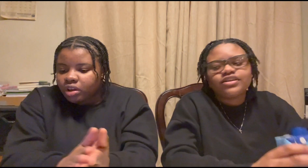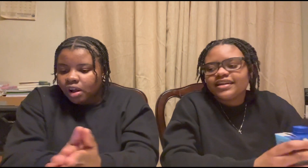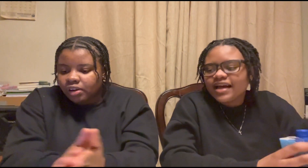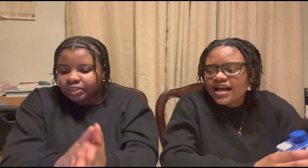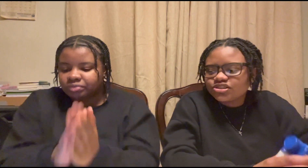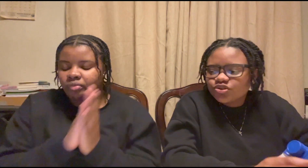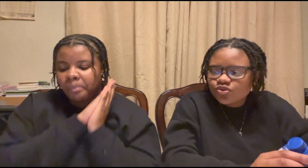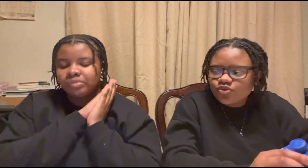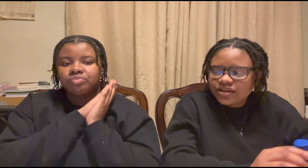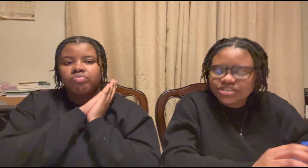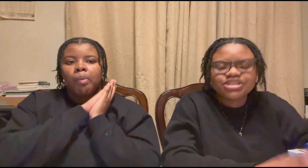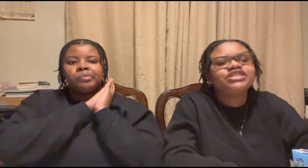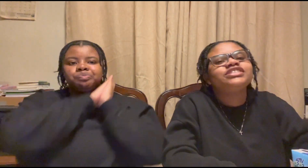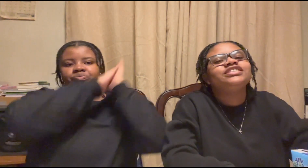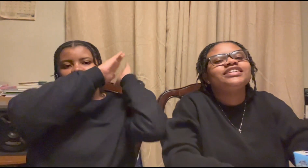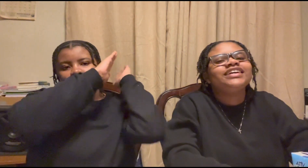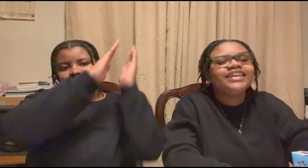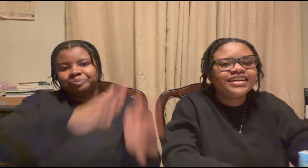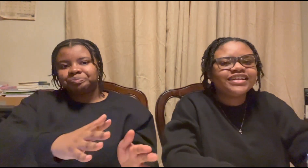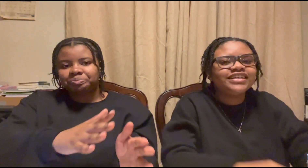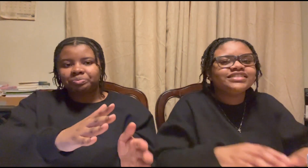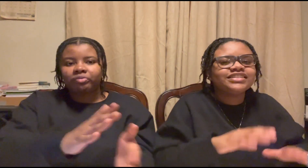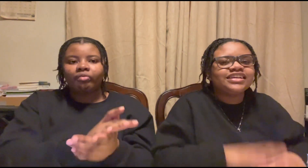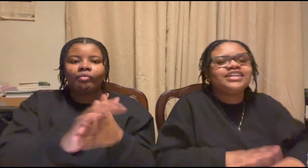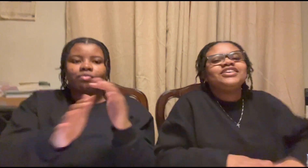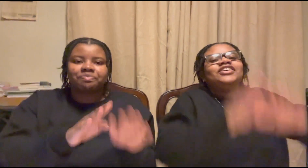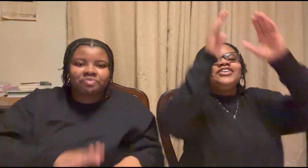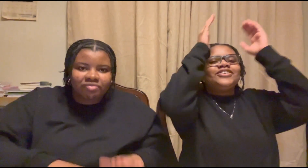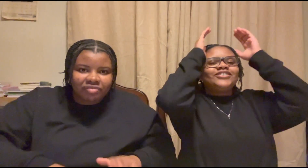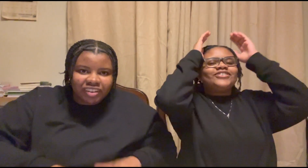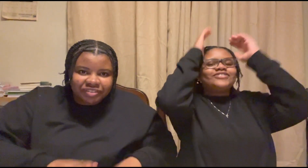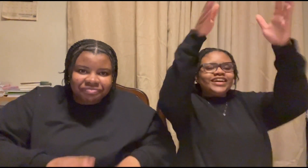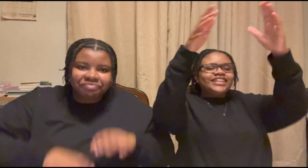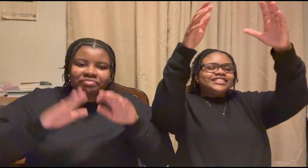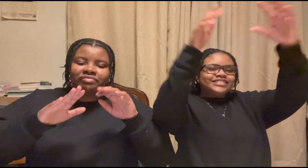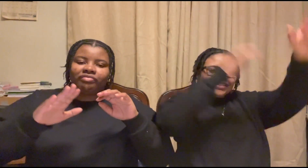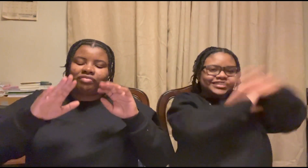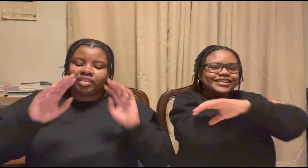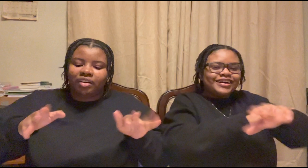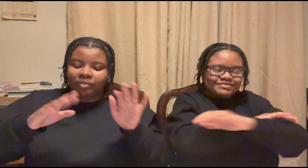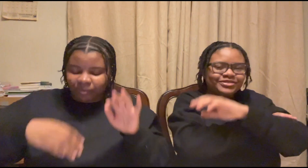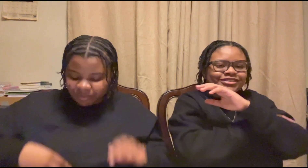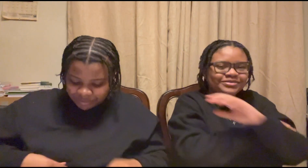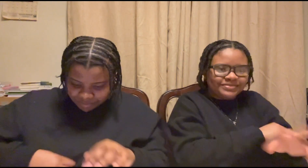our last question is our greatest accomplishments